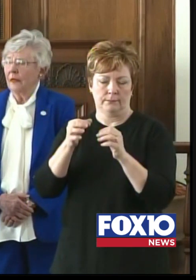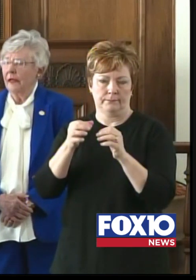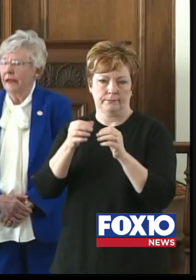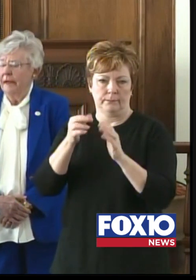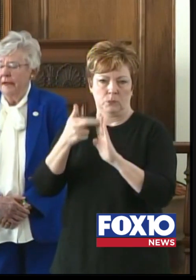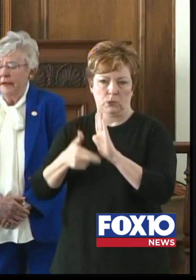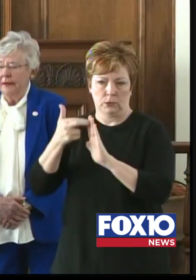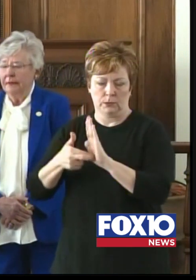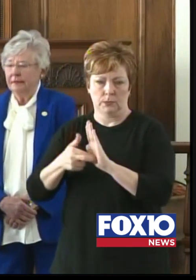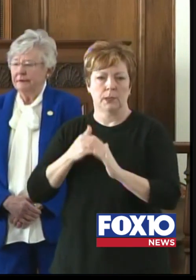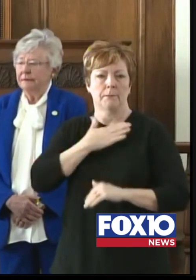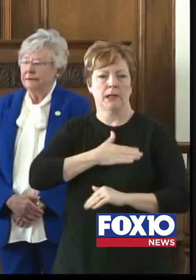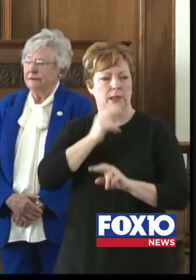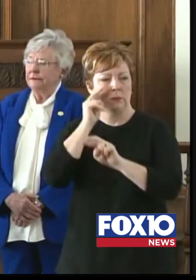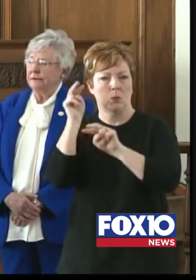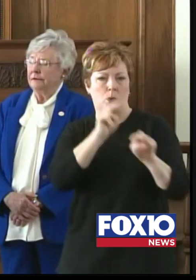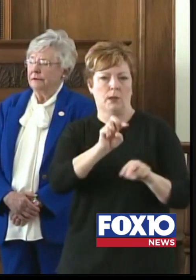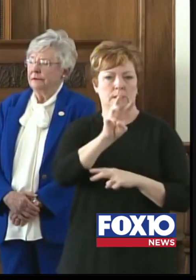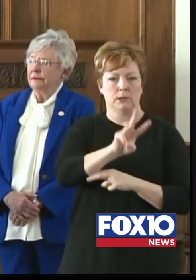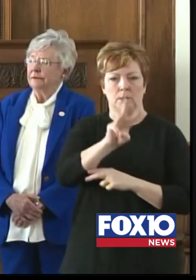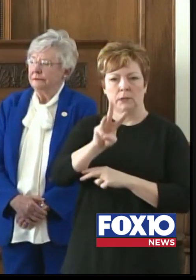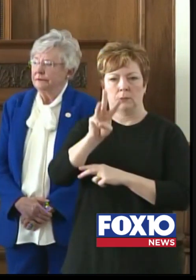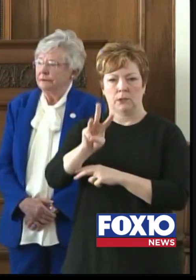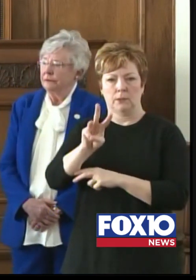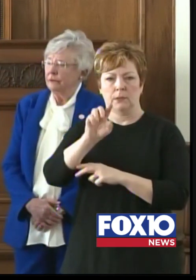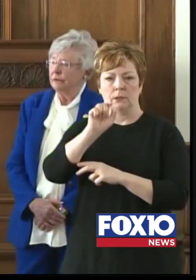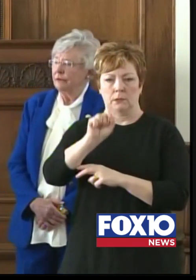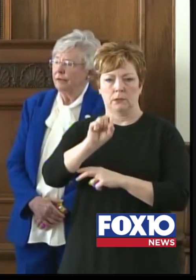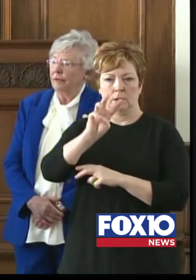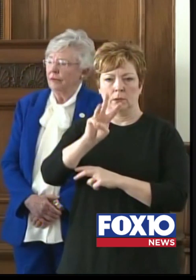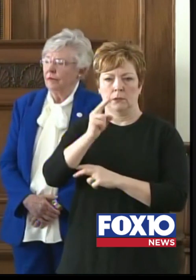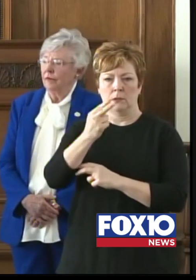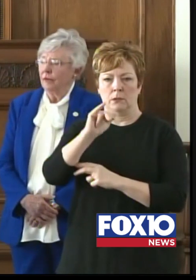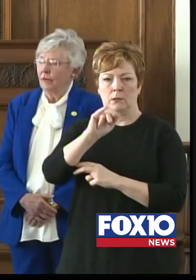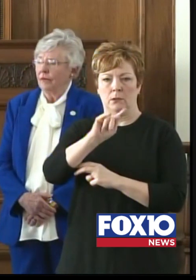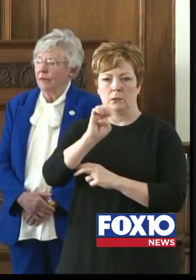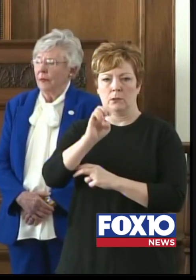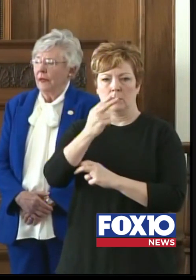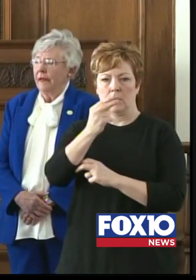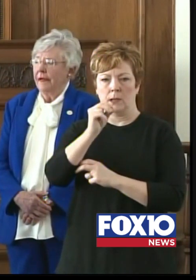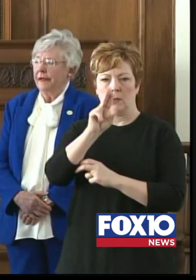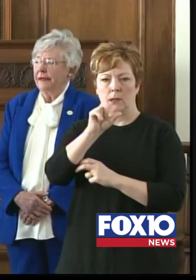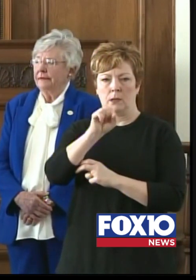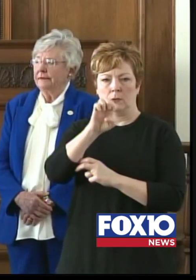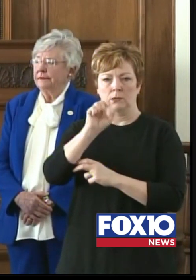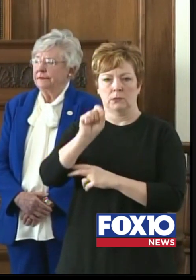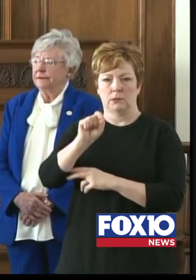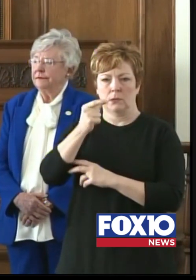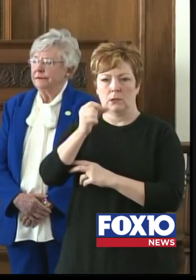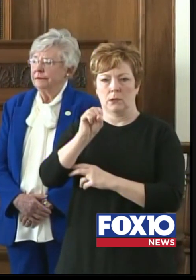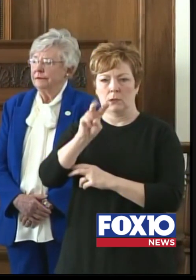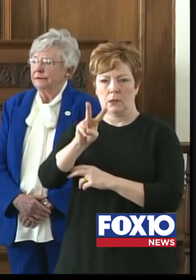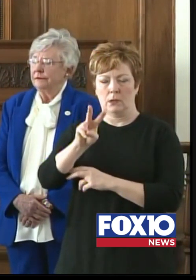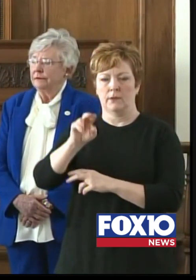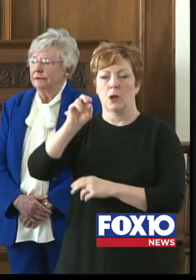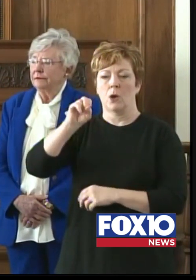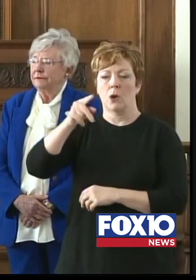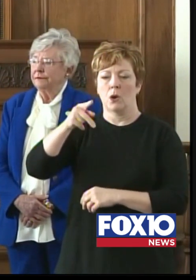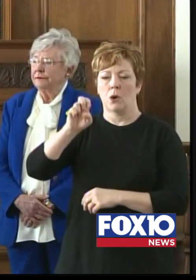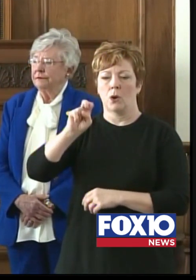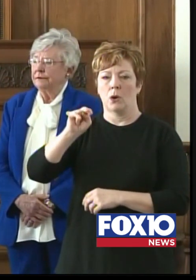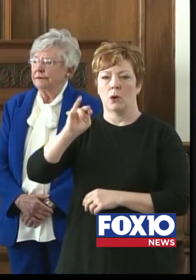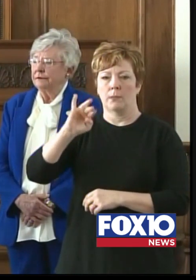.whitehouse.gov opening America and they will give you current information.